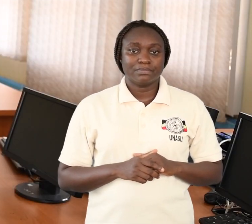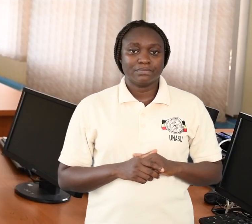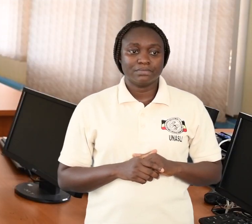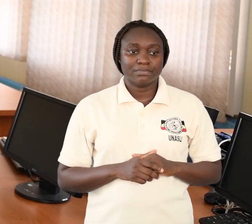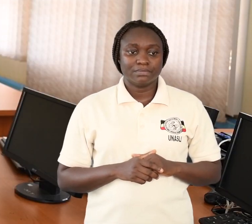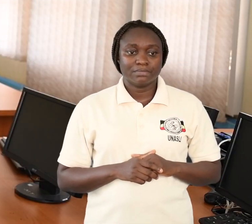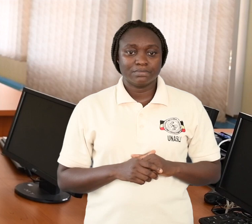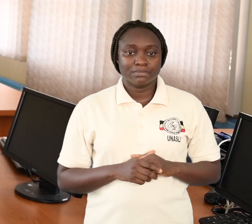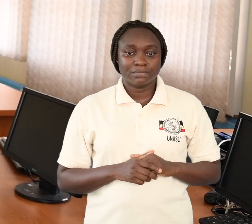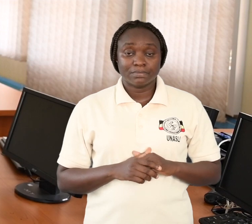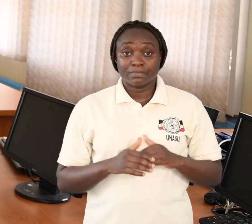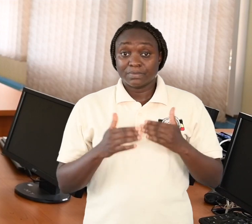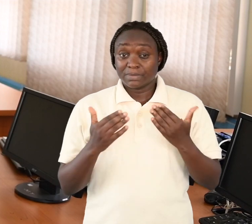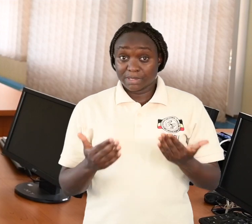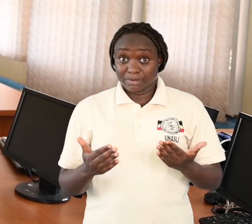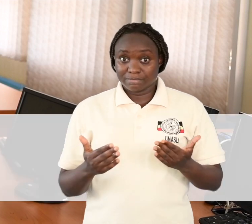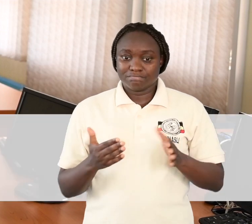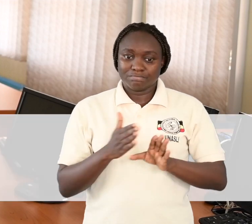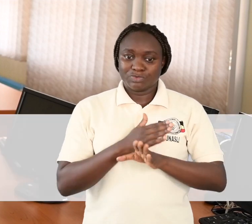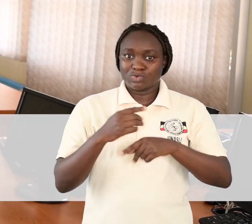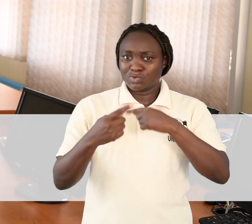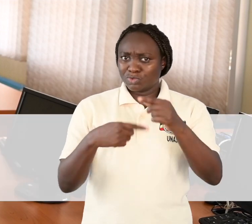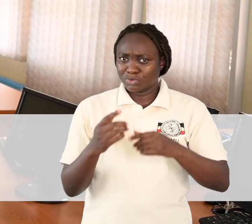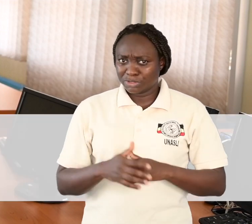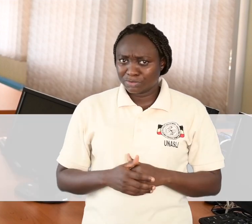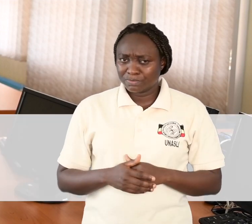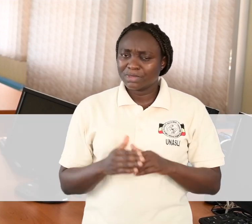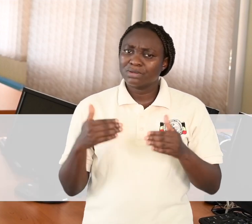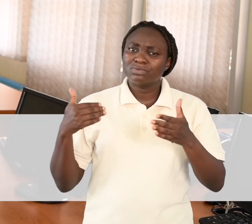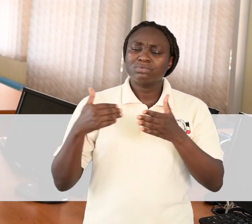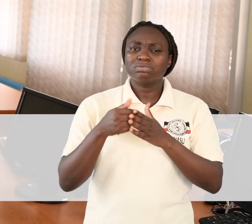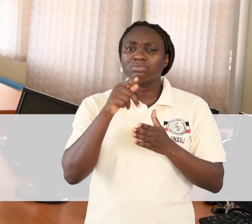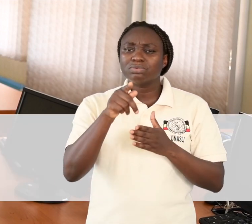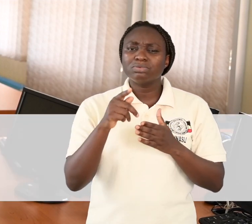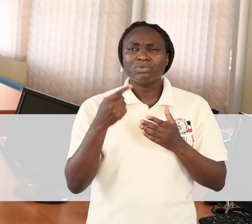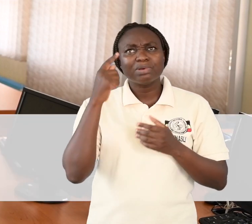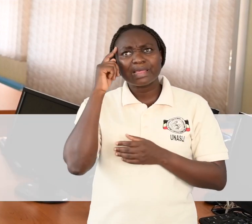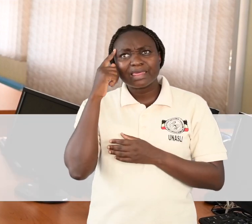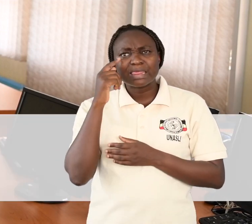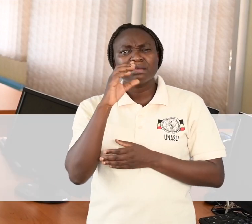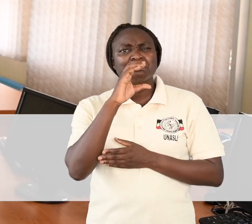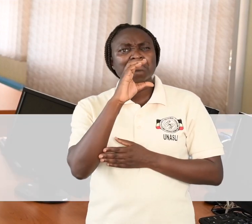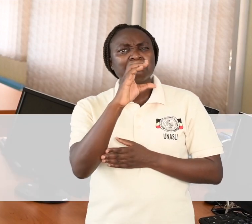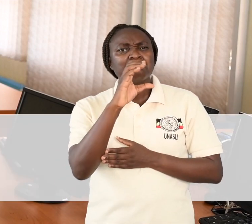So, before we begin, have you ever asked yourself what cells are?